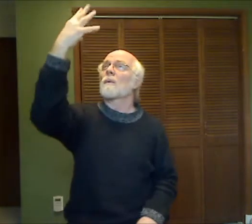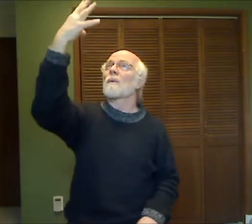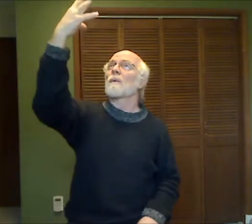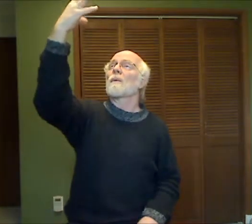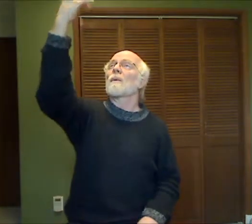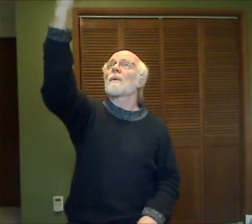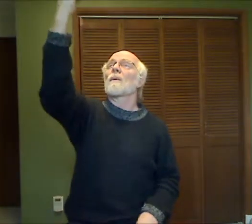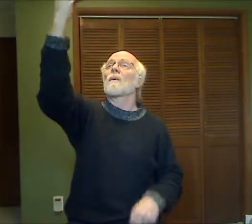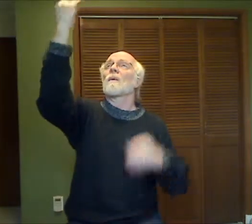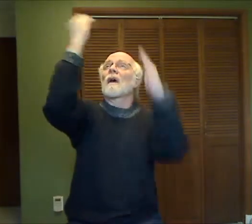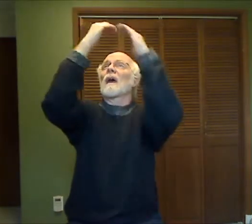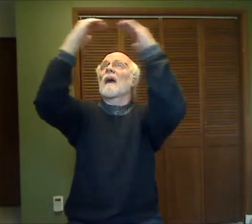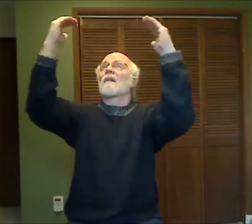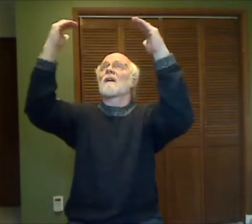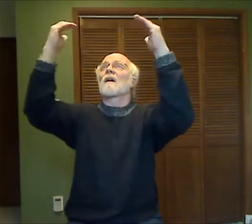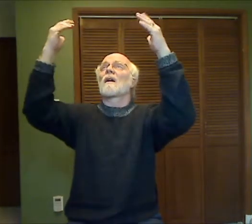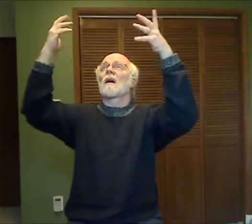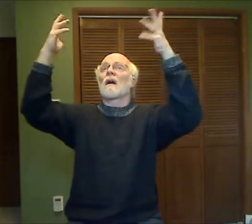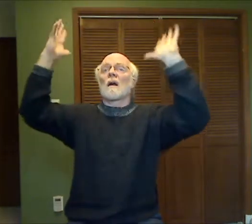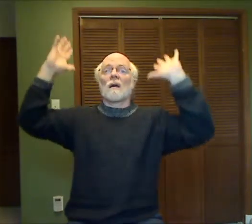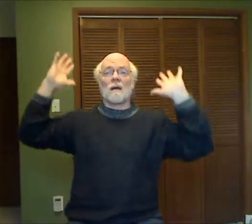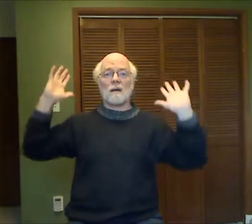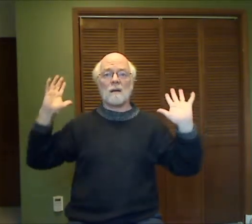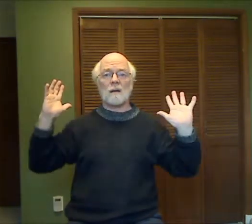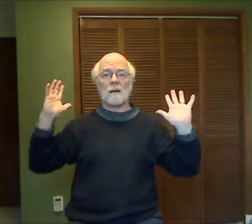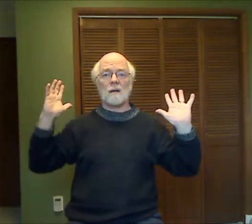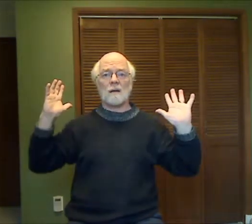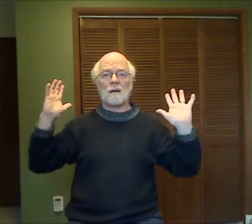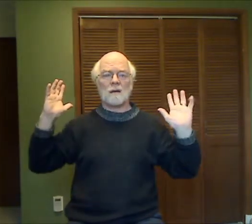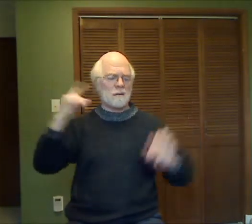ascend into heaven and are gone.